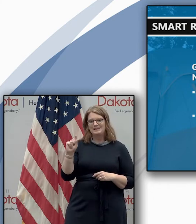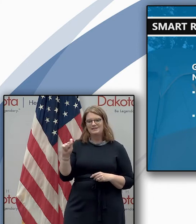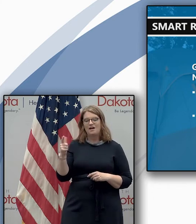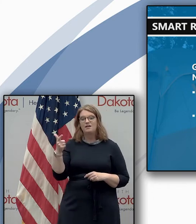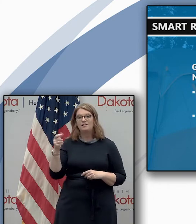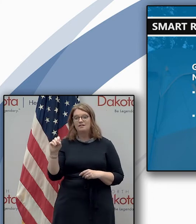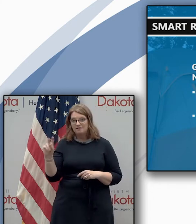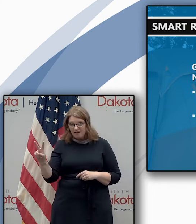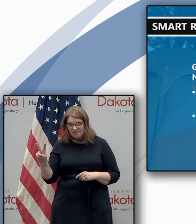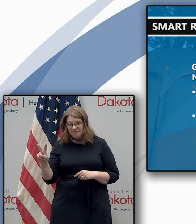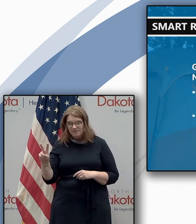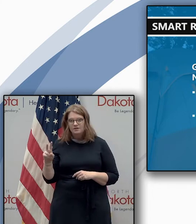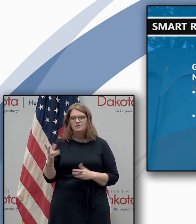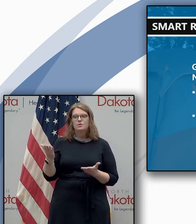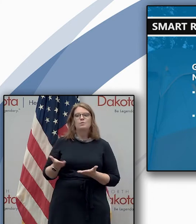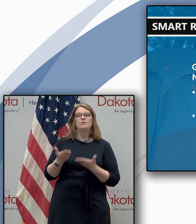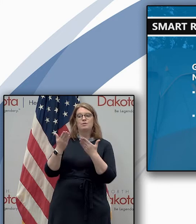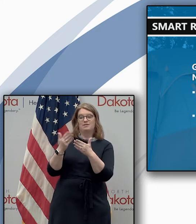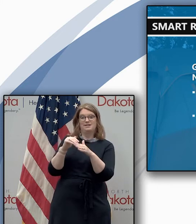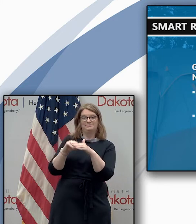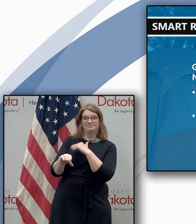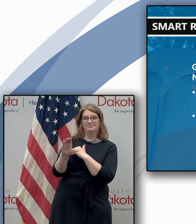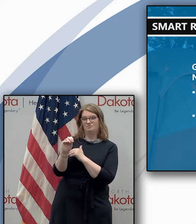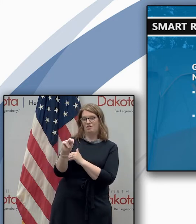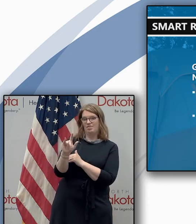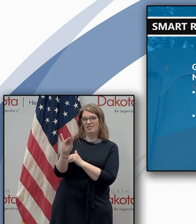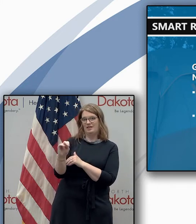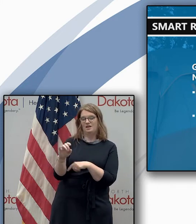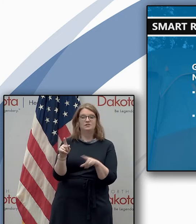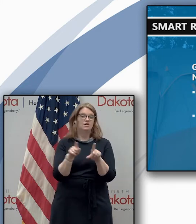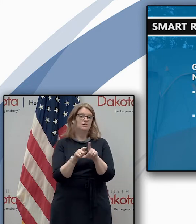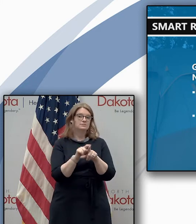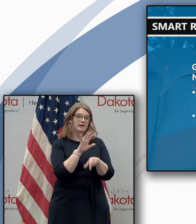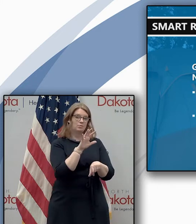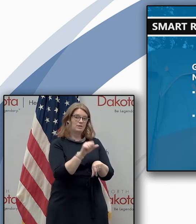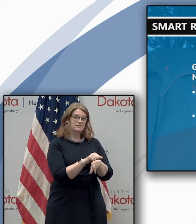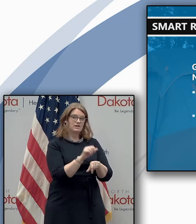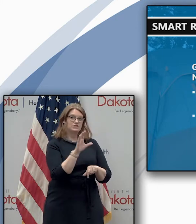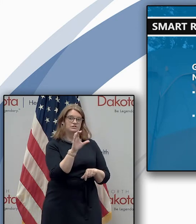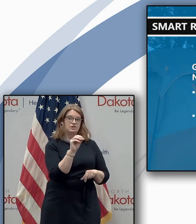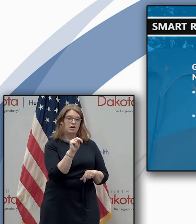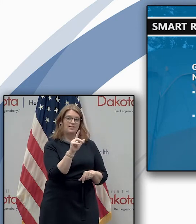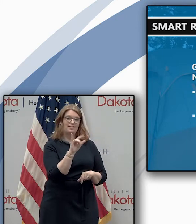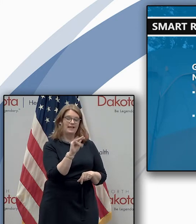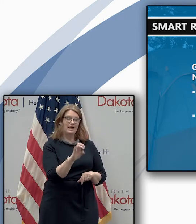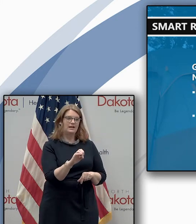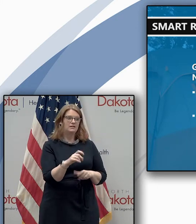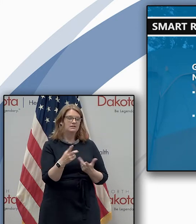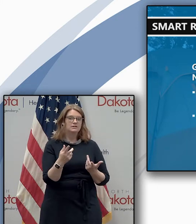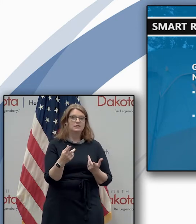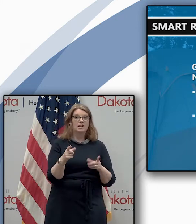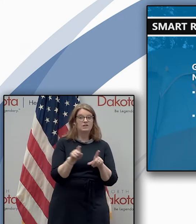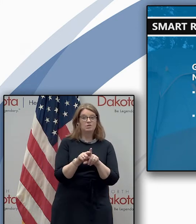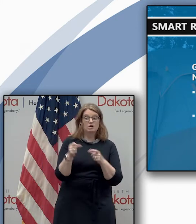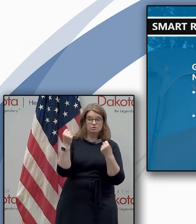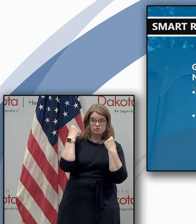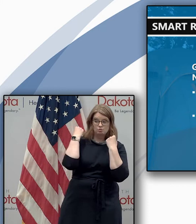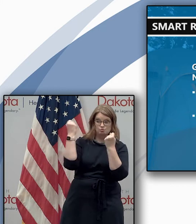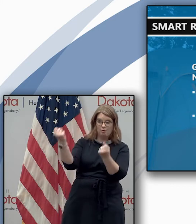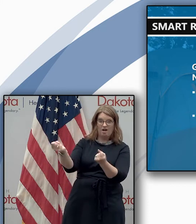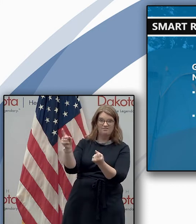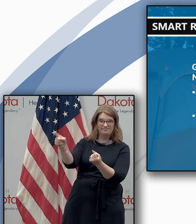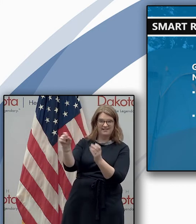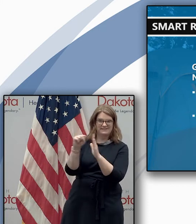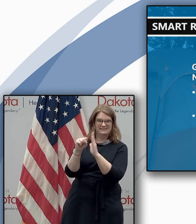recommend going online first you can also make reservations online and of course you can also drive to a state park and buy